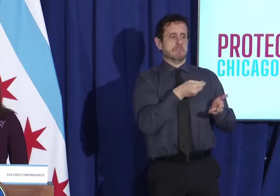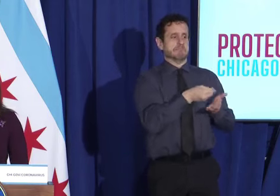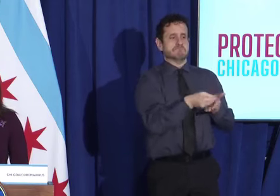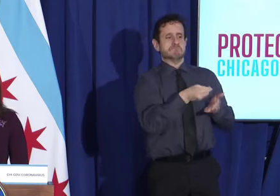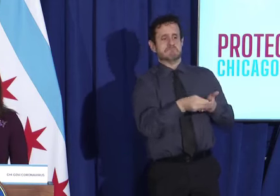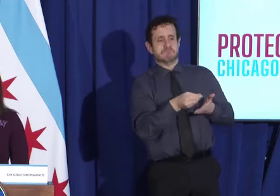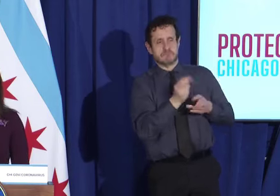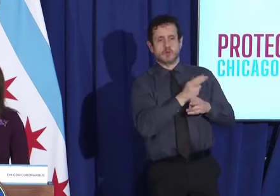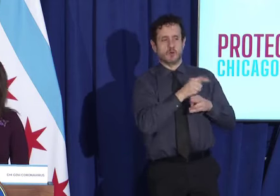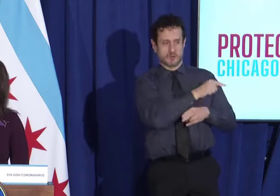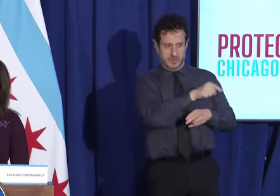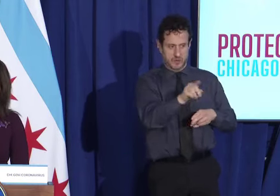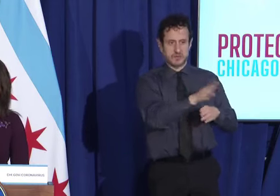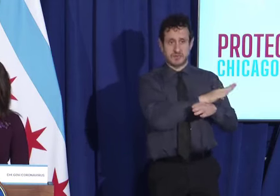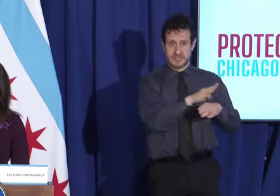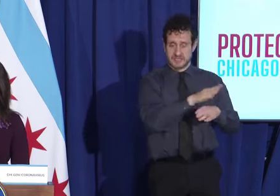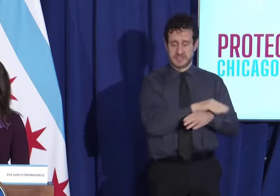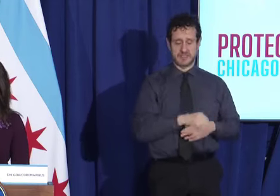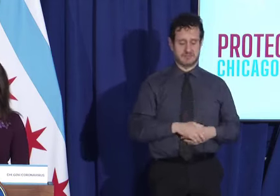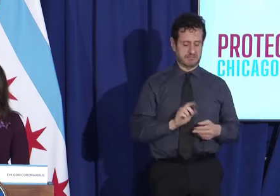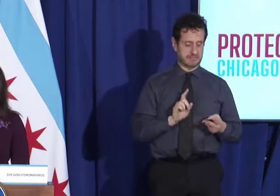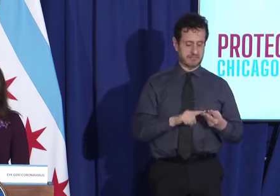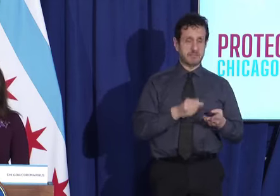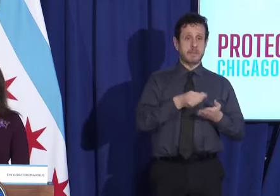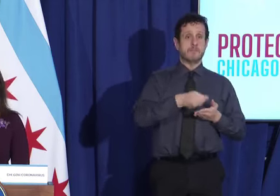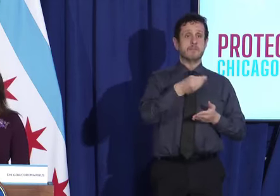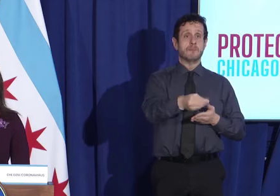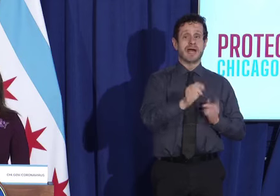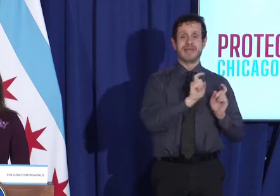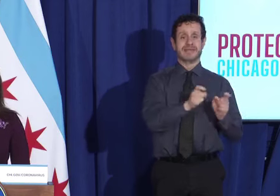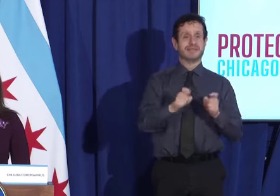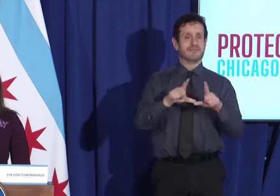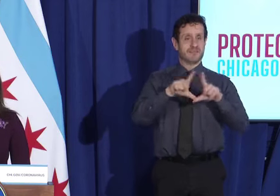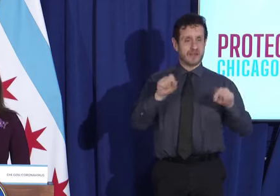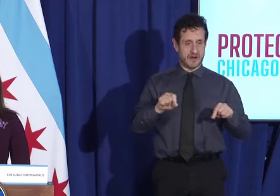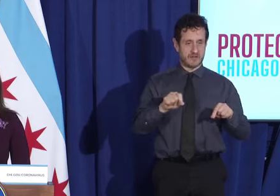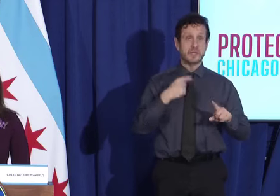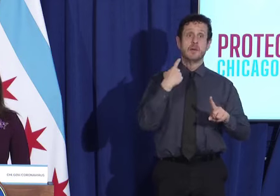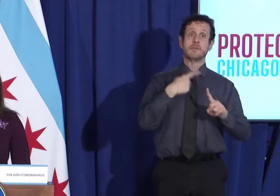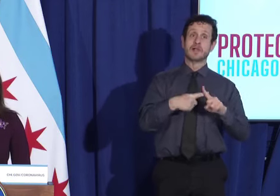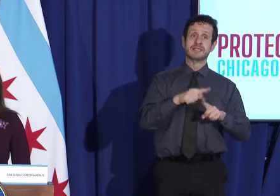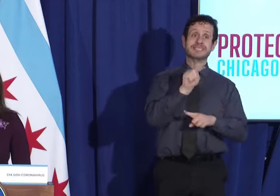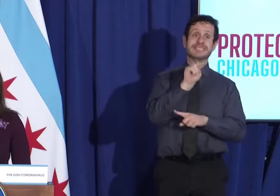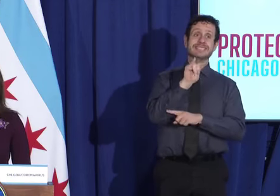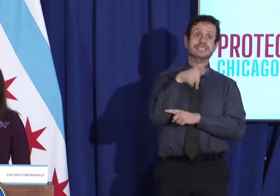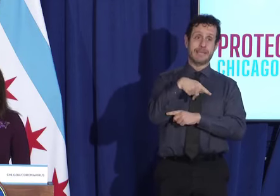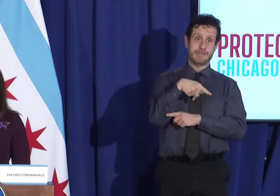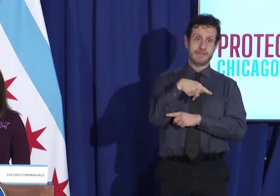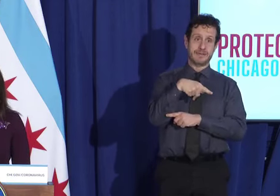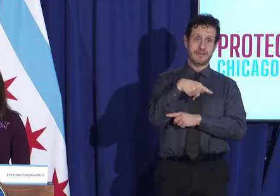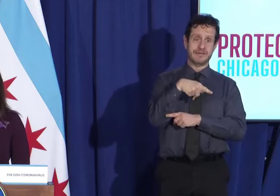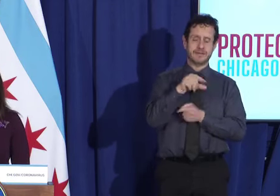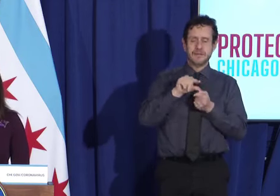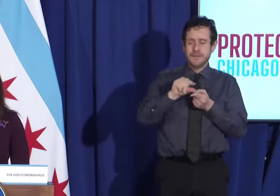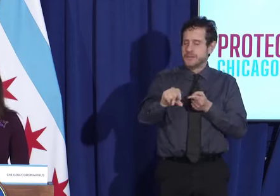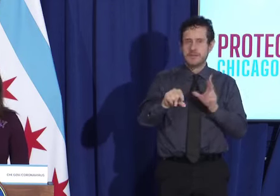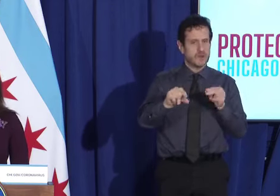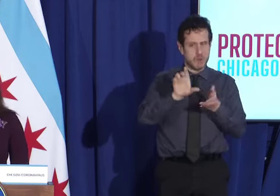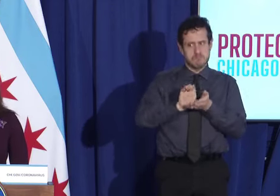those businesses. You can purchase gift cards and you can tip well so that those workers can continue